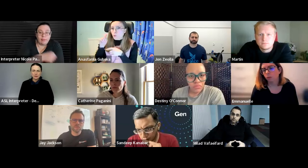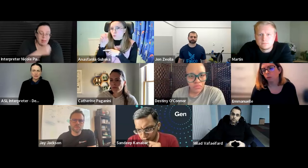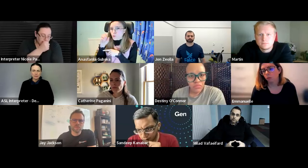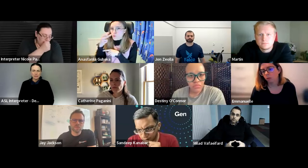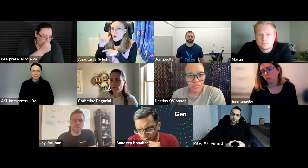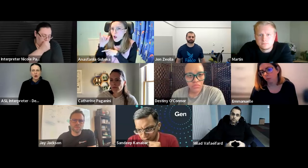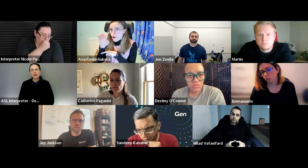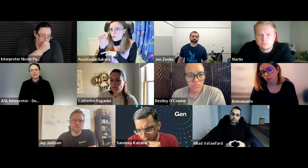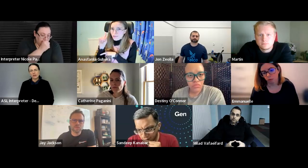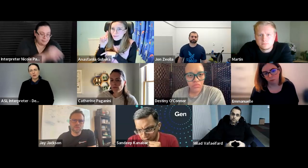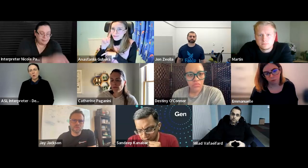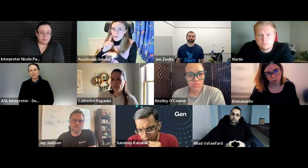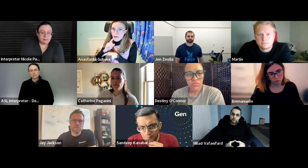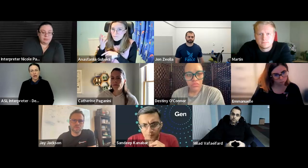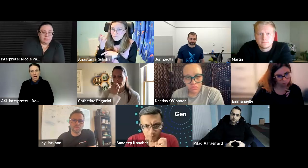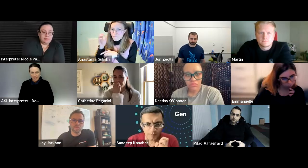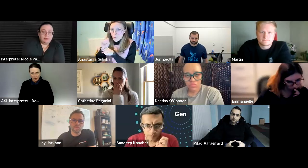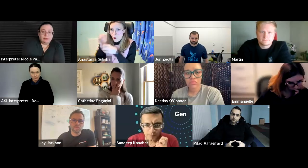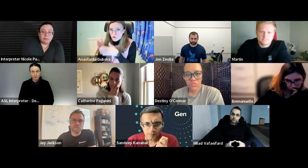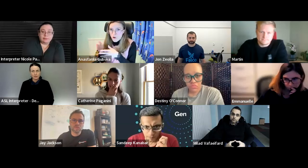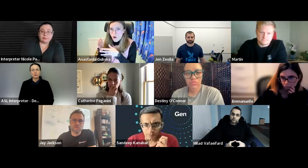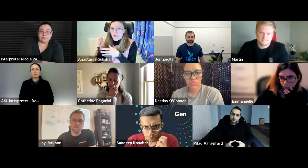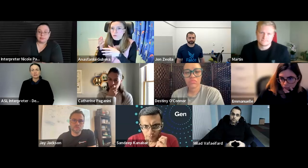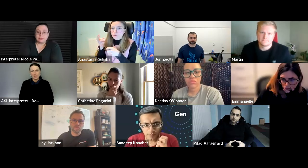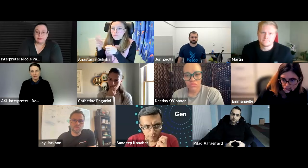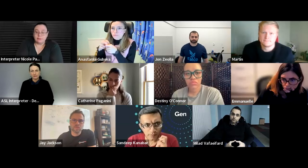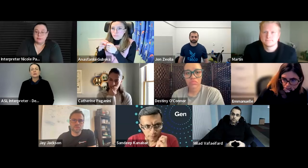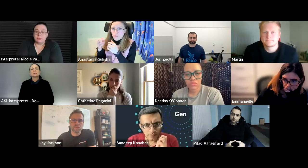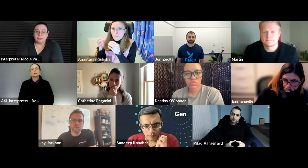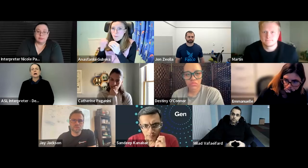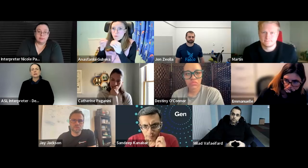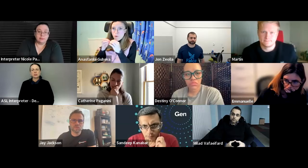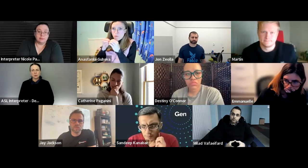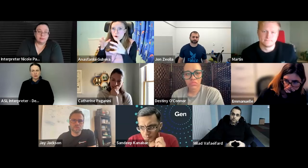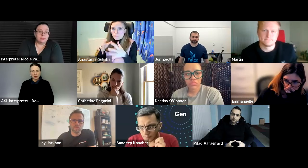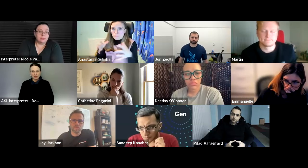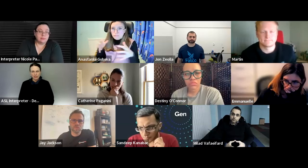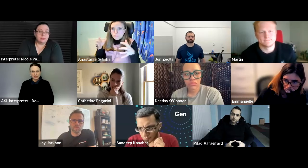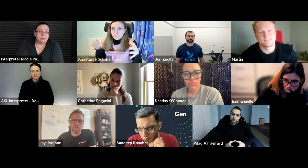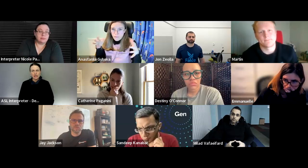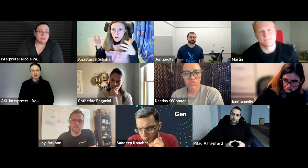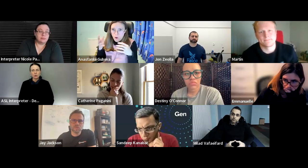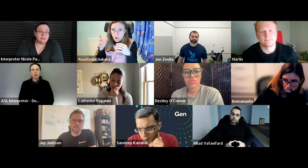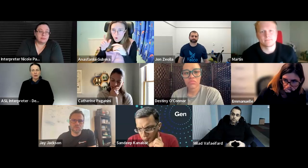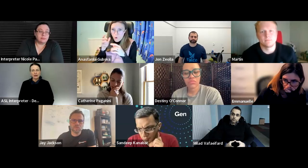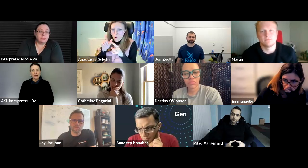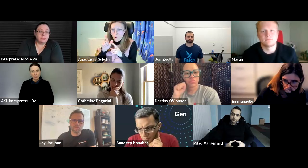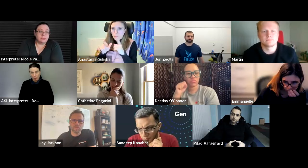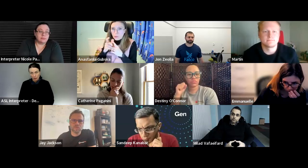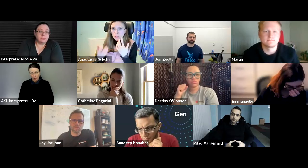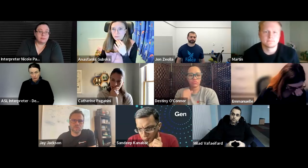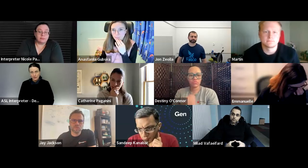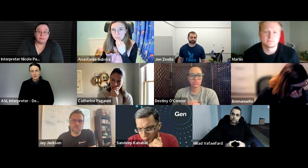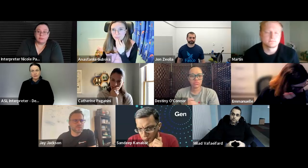let those companies know if they want to hire people who are deaf um to join their companies and grow that